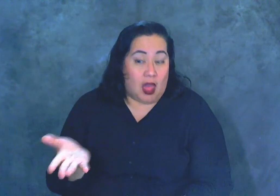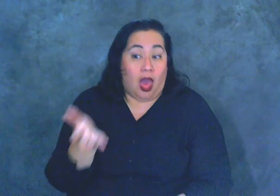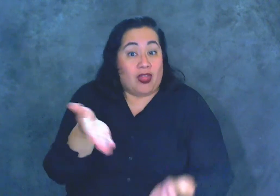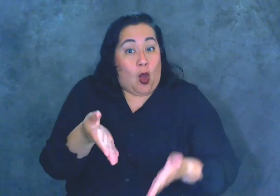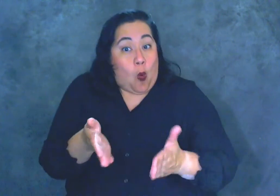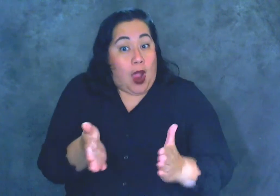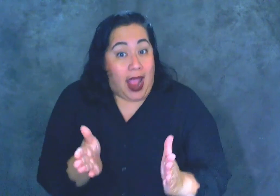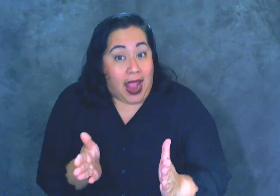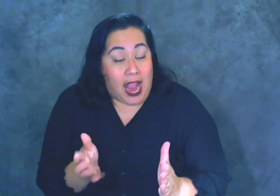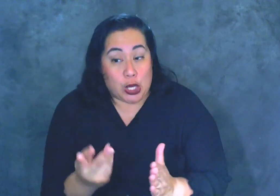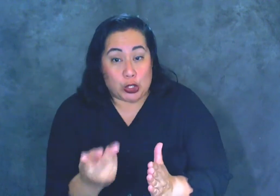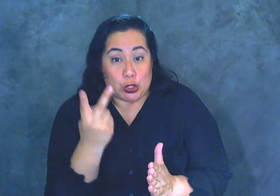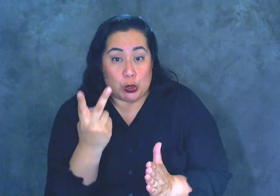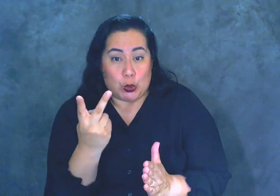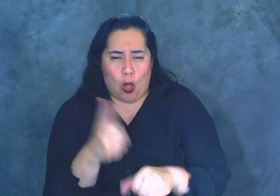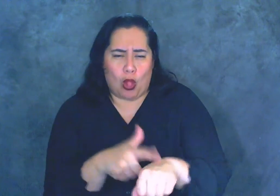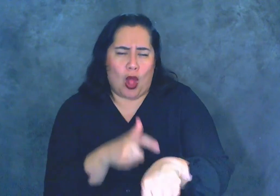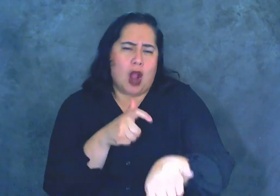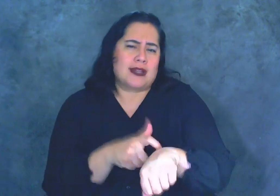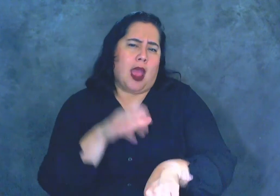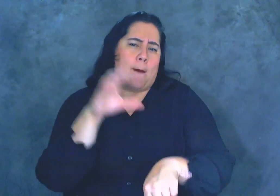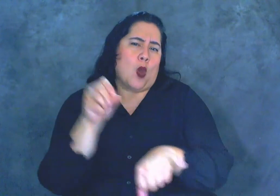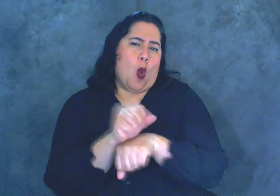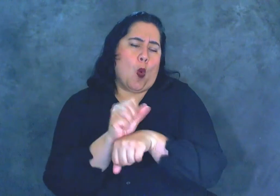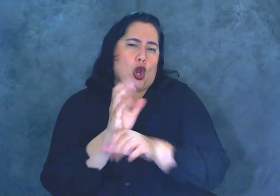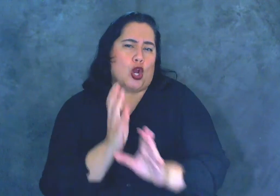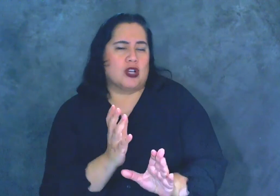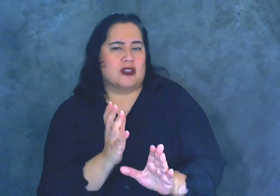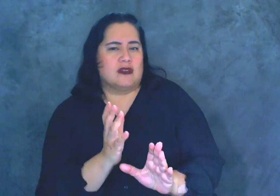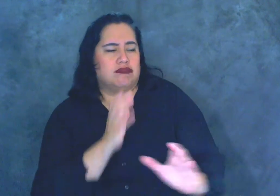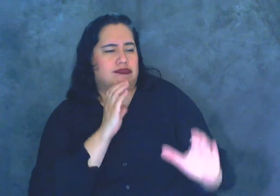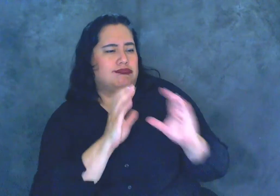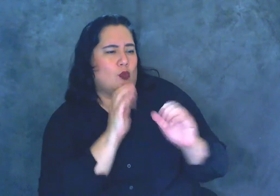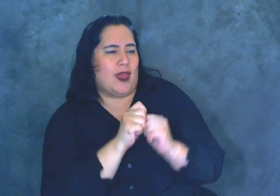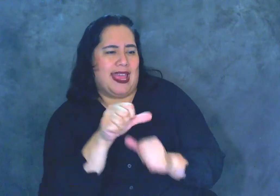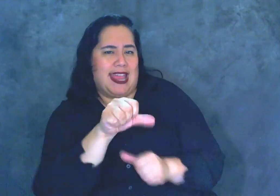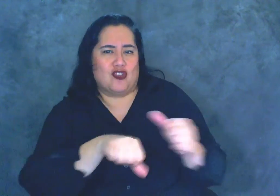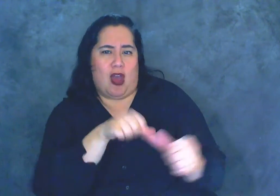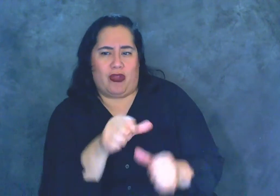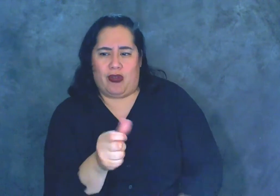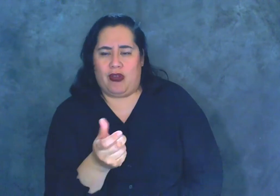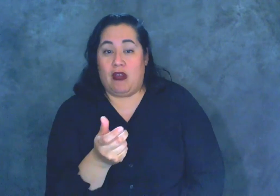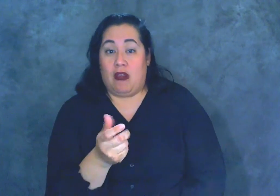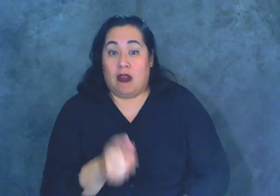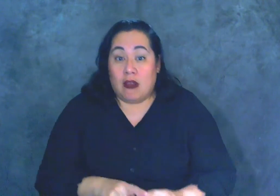two long-time co-workers communicate with each other versus the way